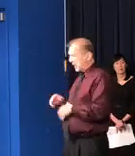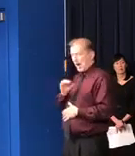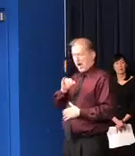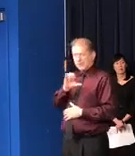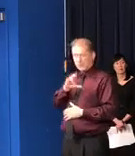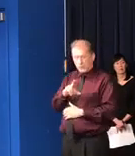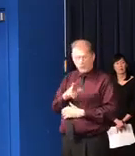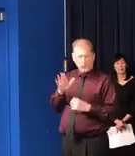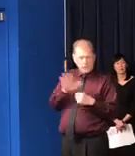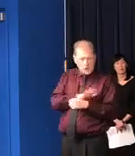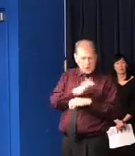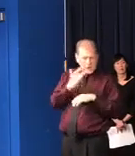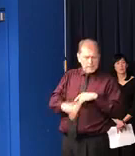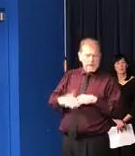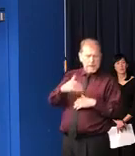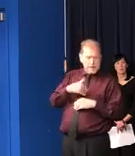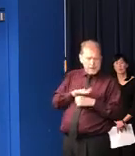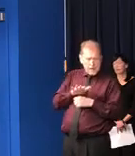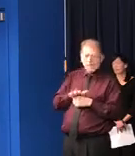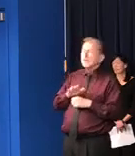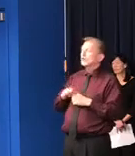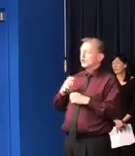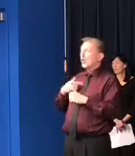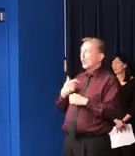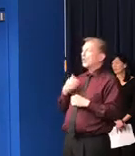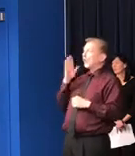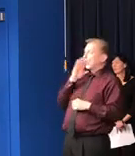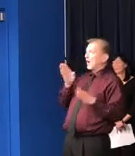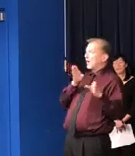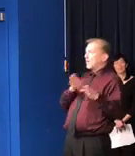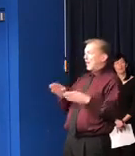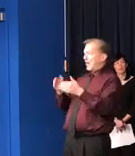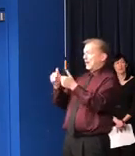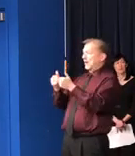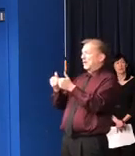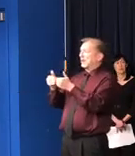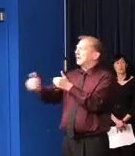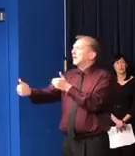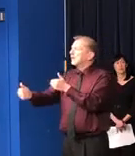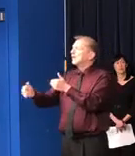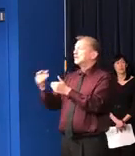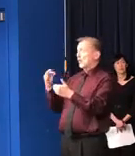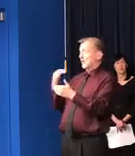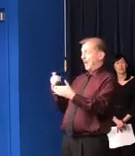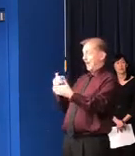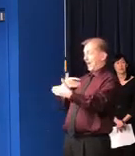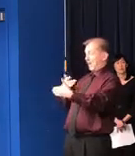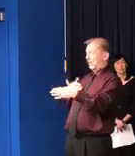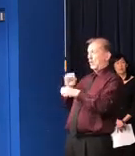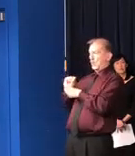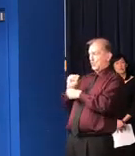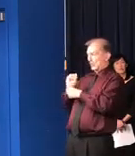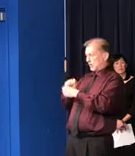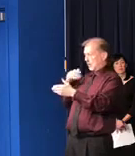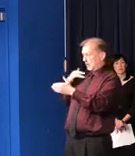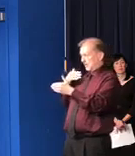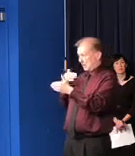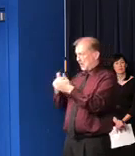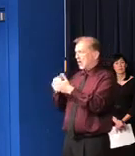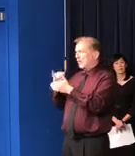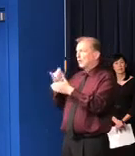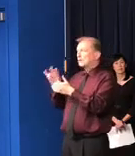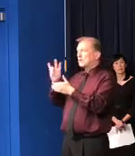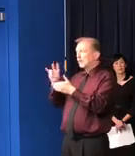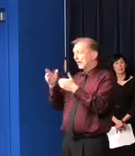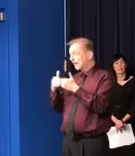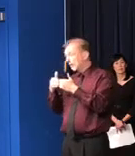And we ask ourselves, you know, what's the next move? What's the most important thing we need to do now? And more than asking ourselves, because some of us,